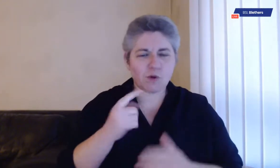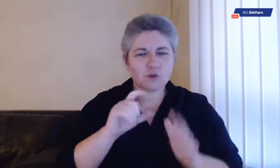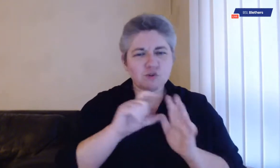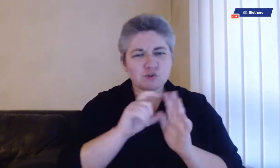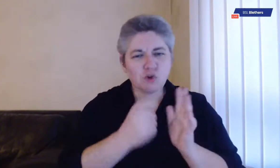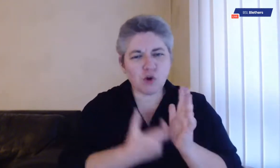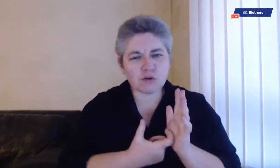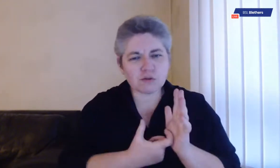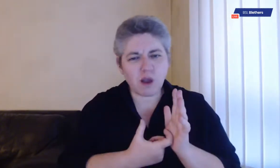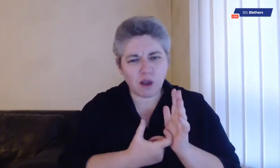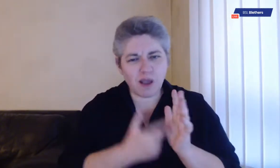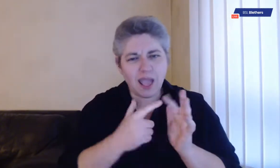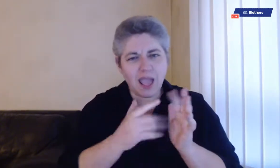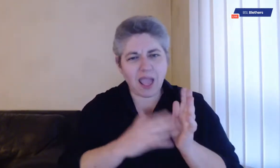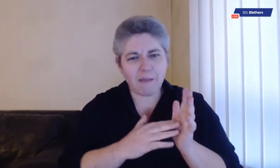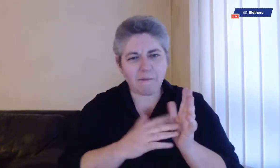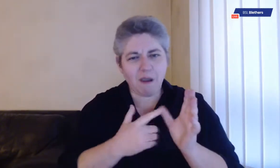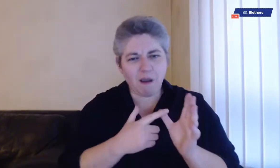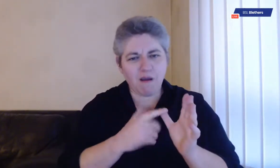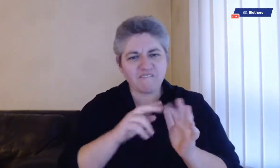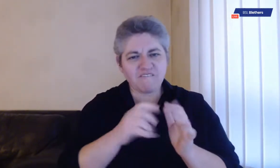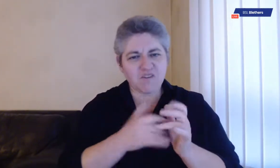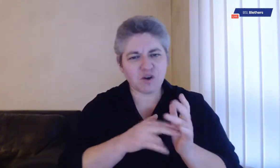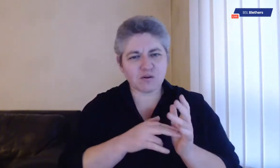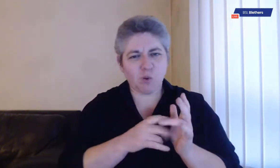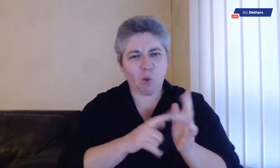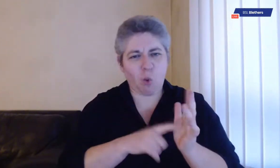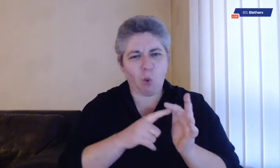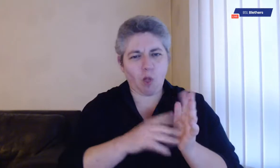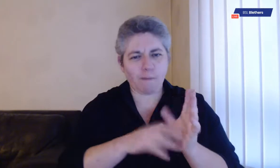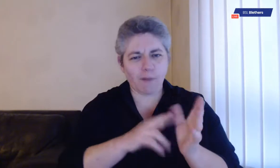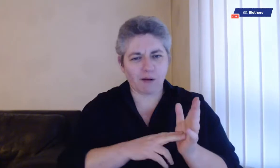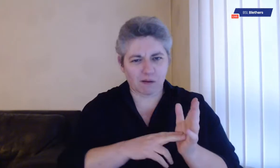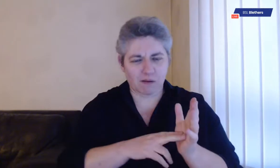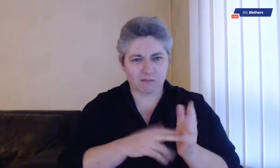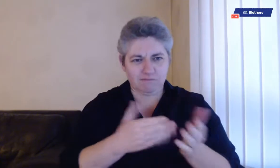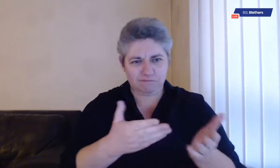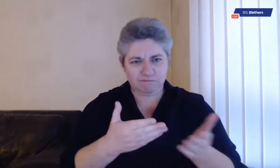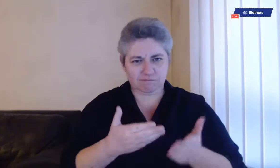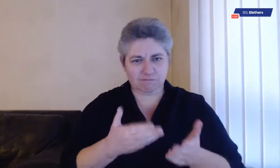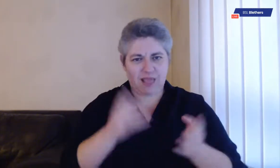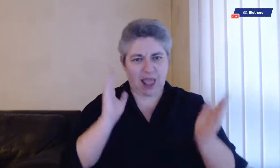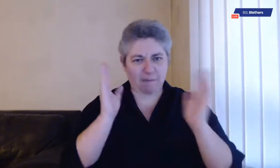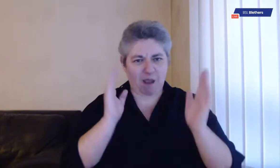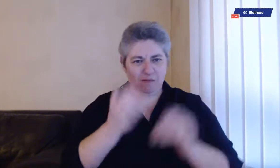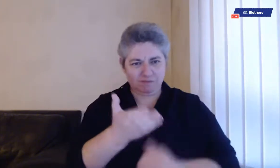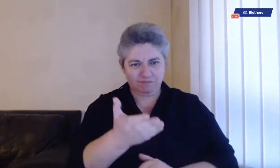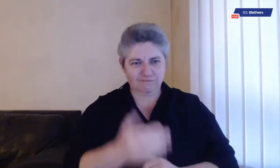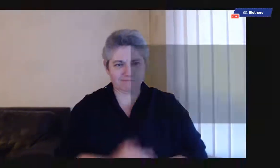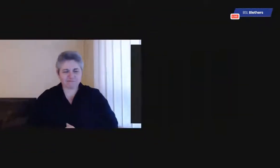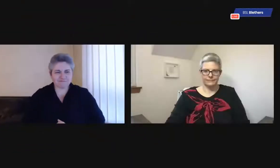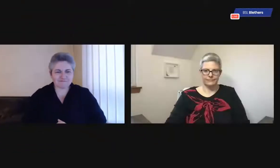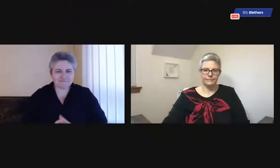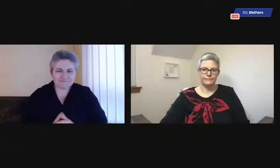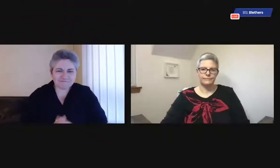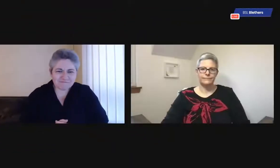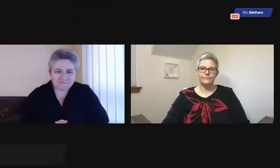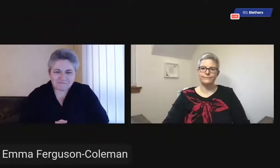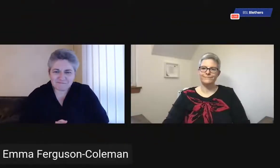So let me now welcome our first guest, Dr. Emma Ferguson-Coleman. Emma, hello.